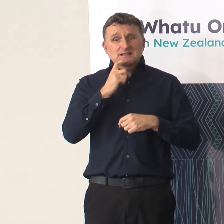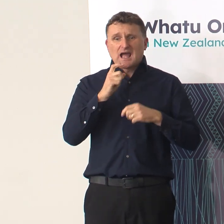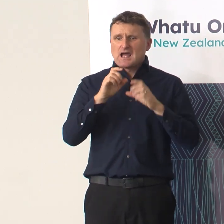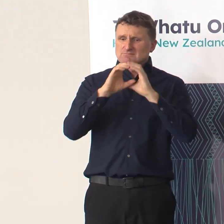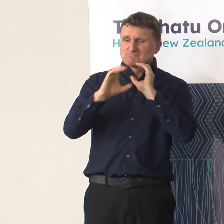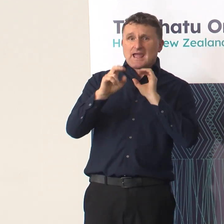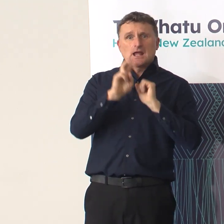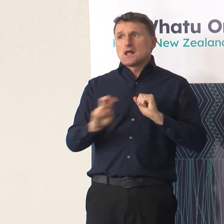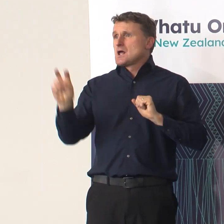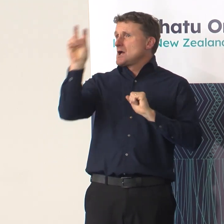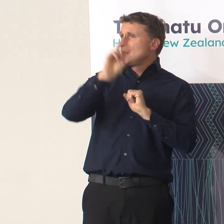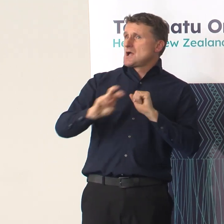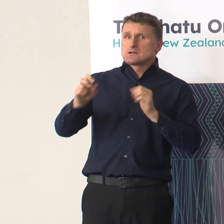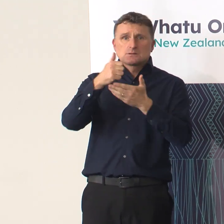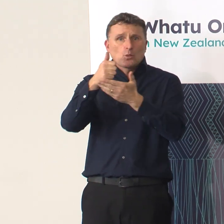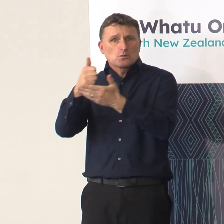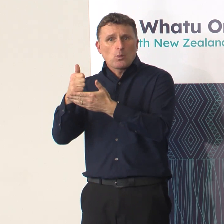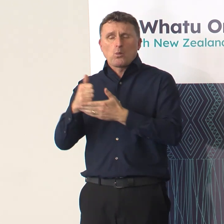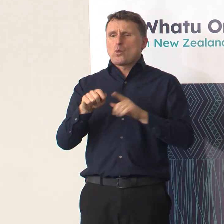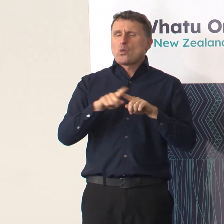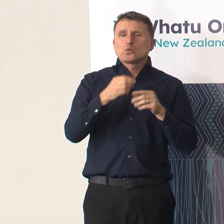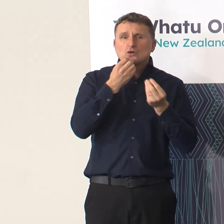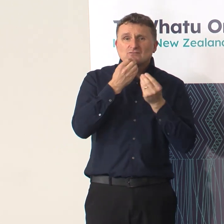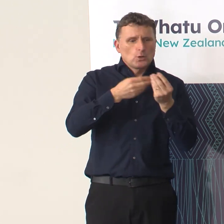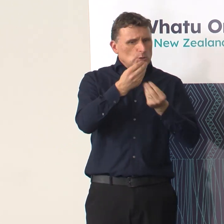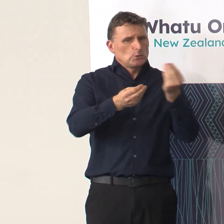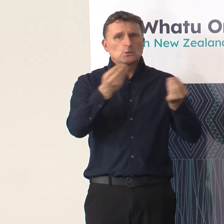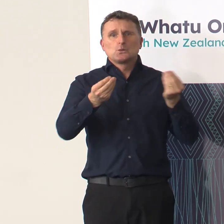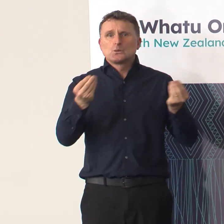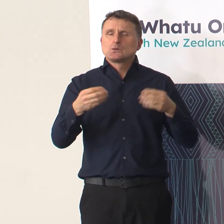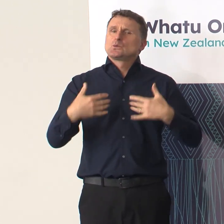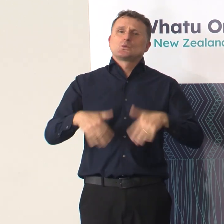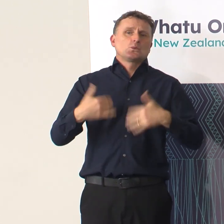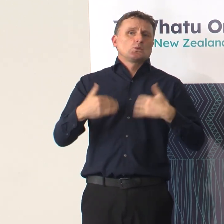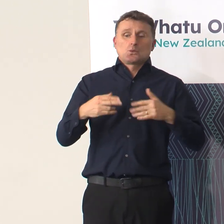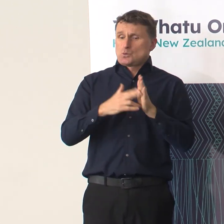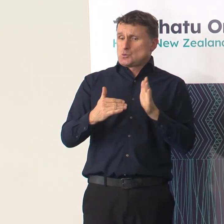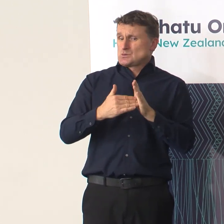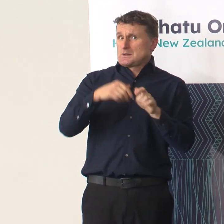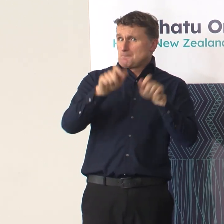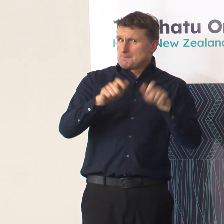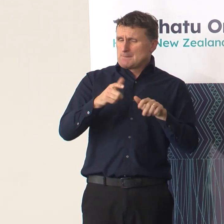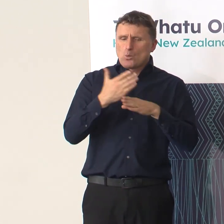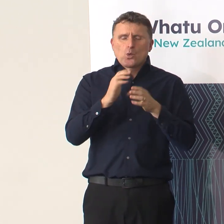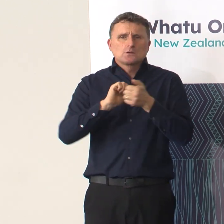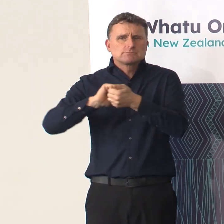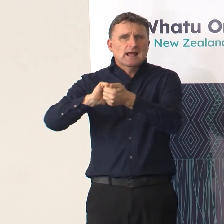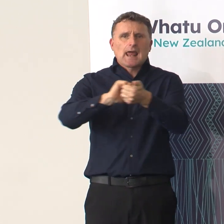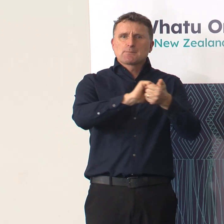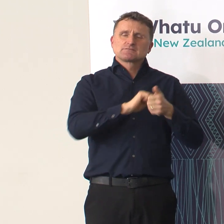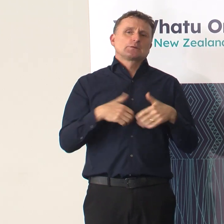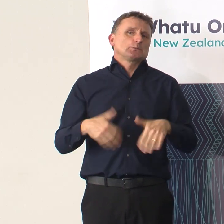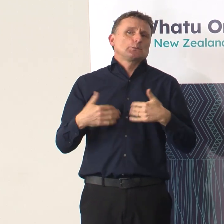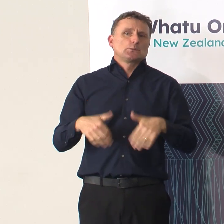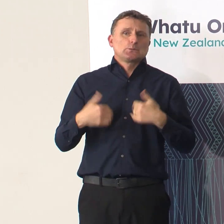kaita communities. We've had a country that collaborated like I've never seen before. And, you know, and of course, on